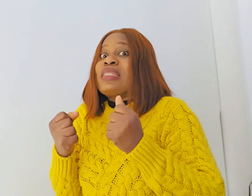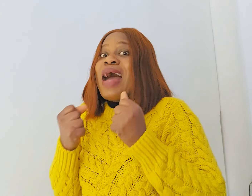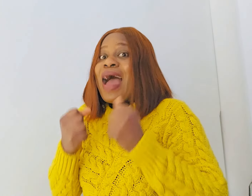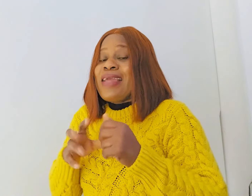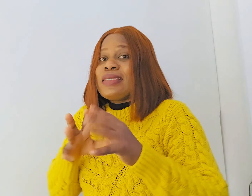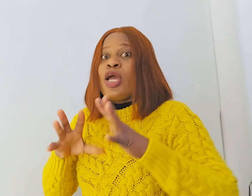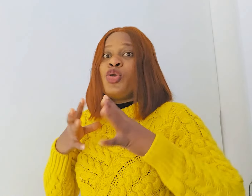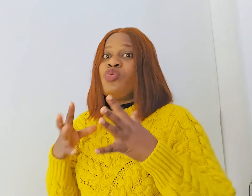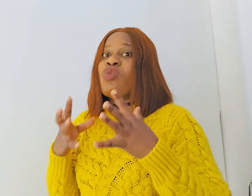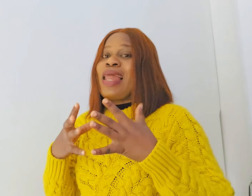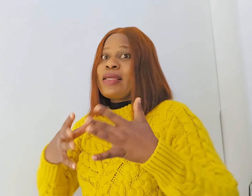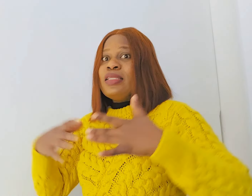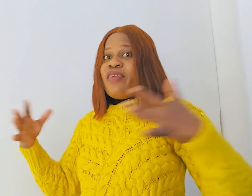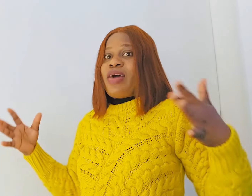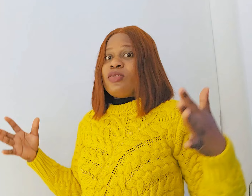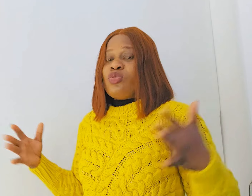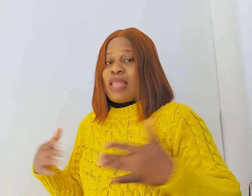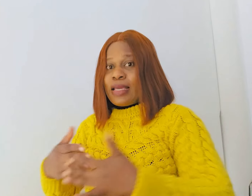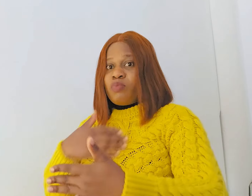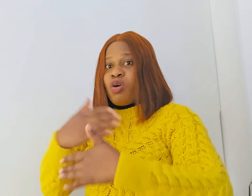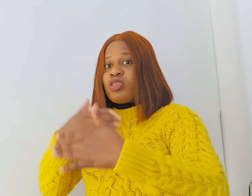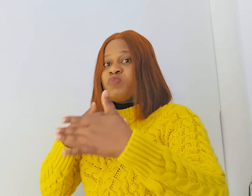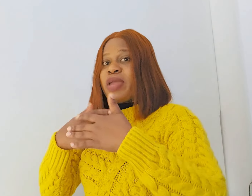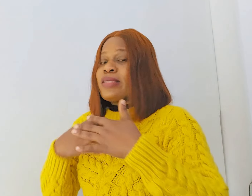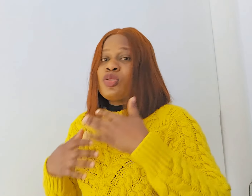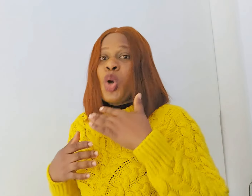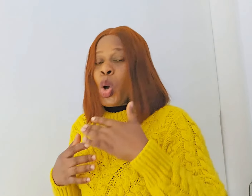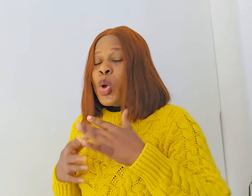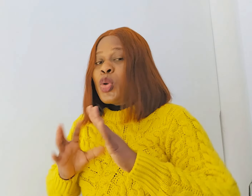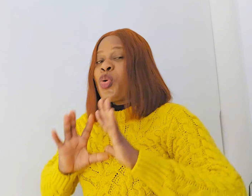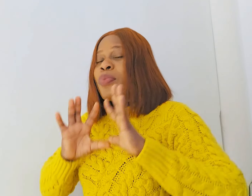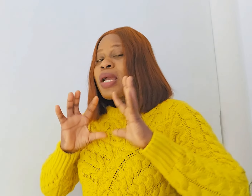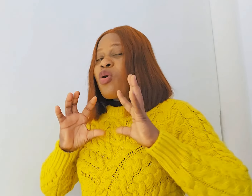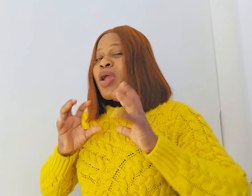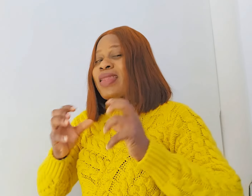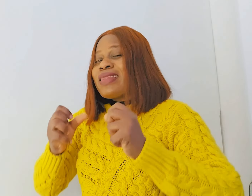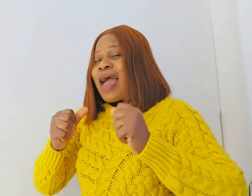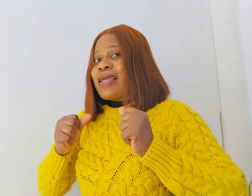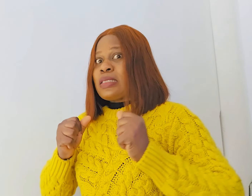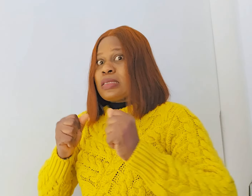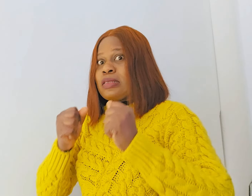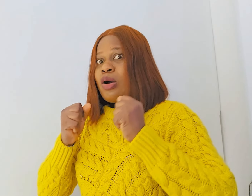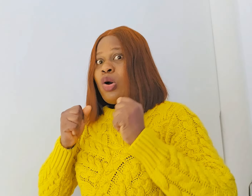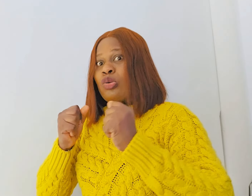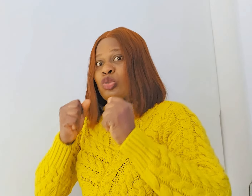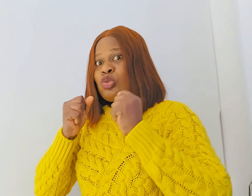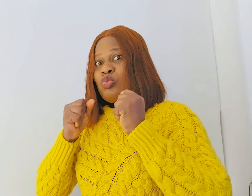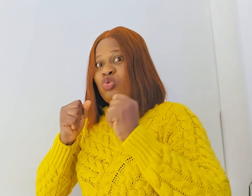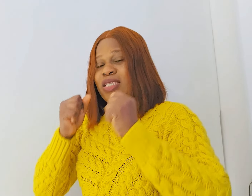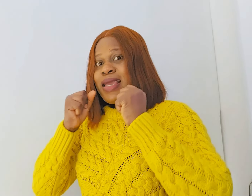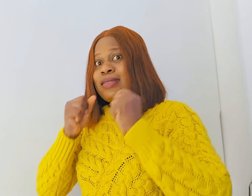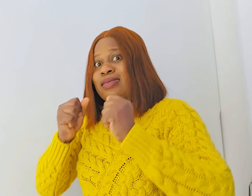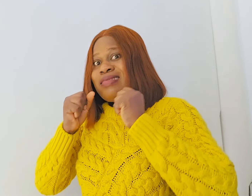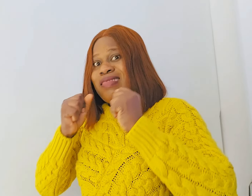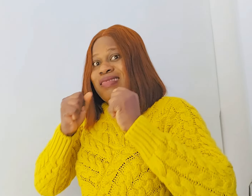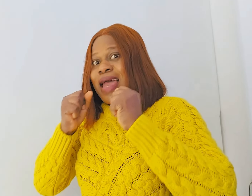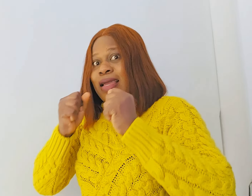tight you know like leave her so like more space no you'll be going like so smoothly so like